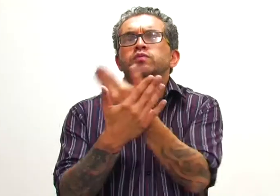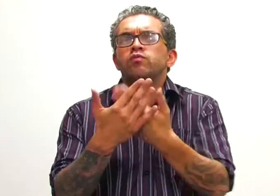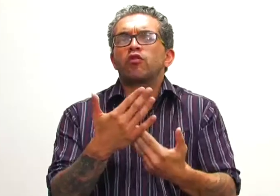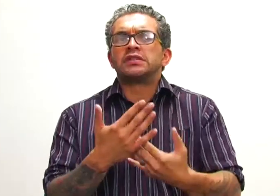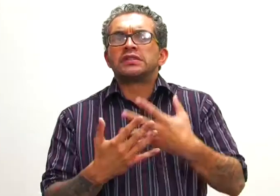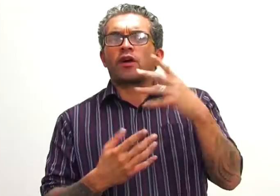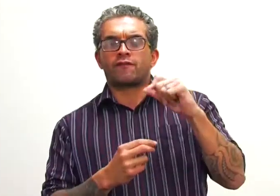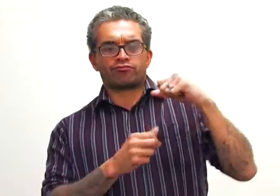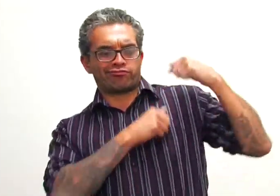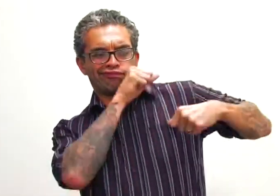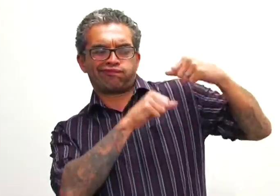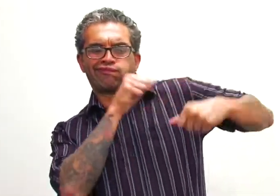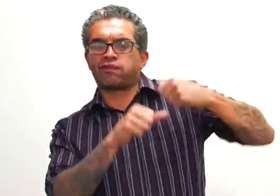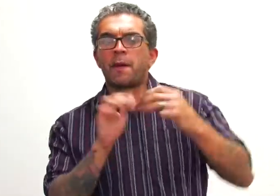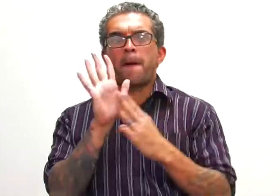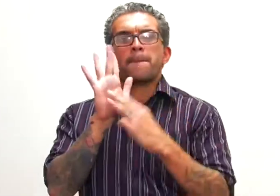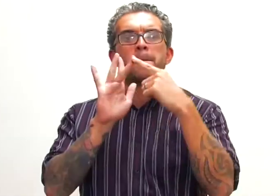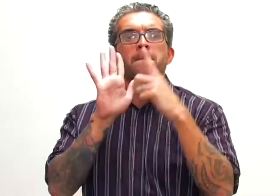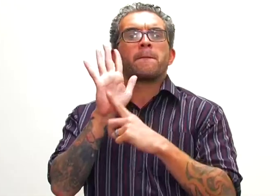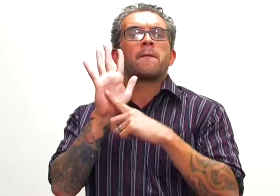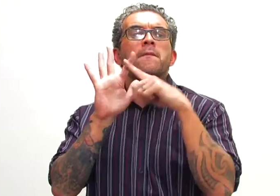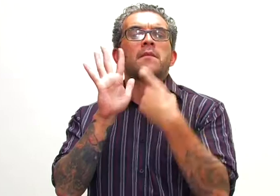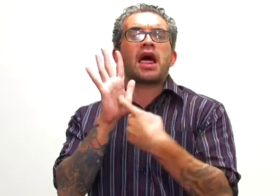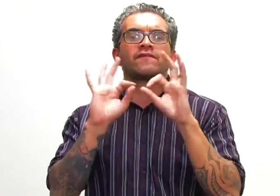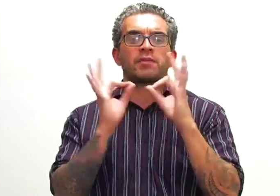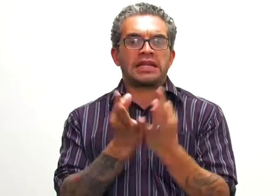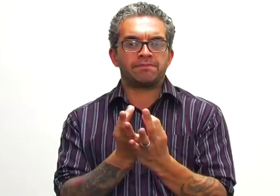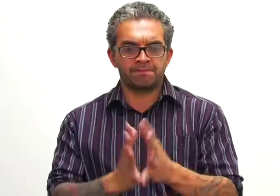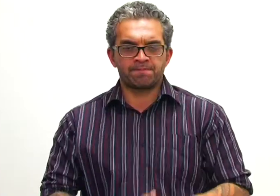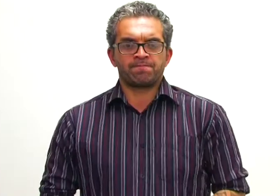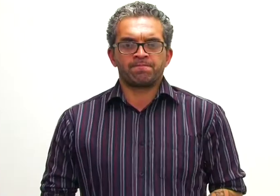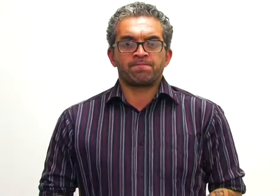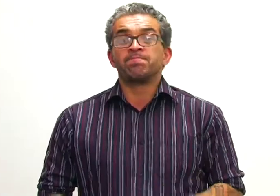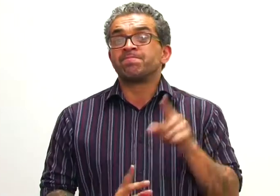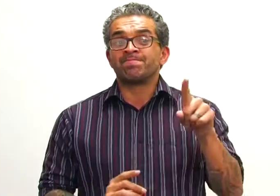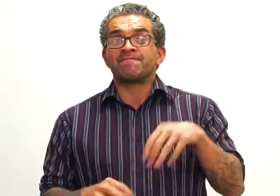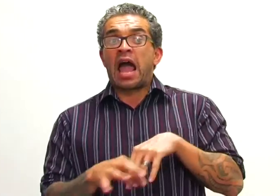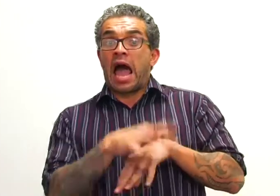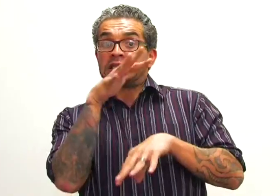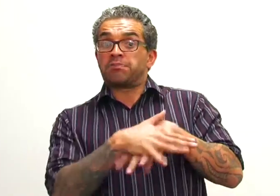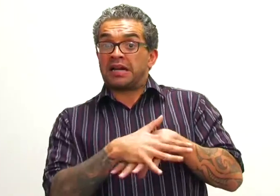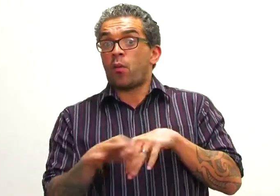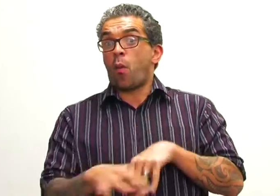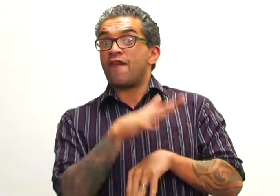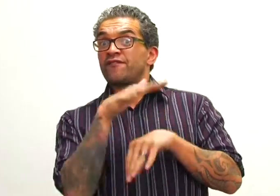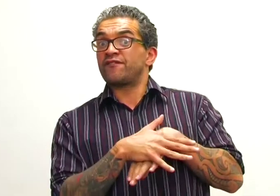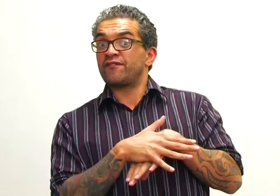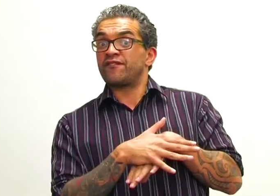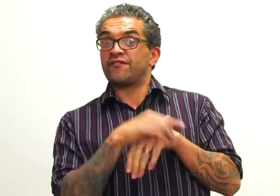It's a story about generational family, the Millers, the husband and